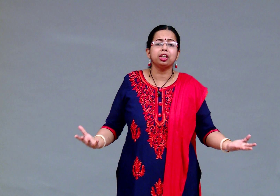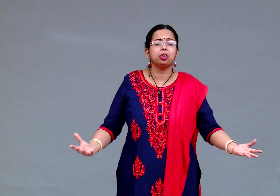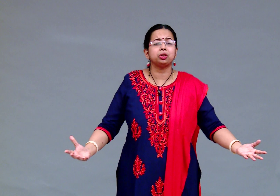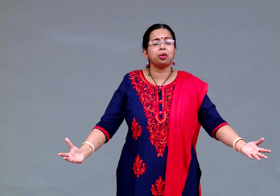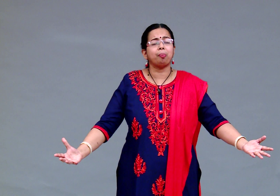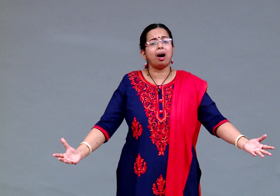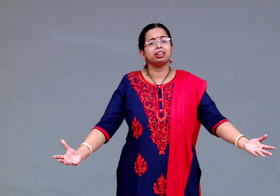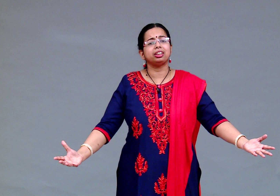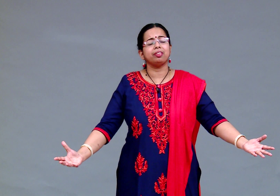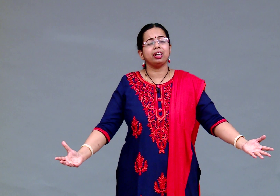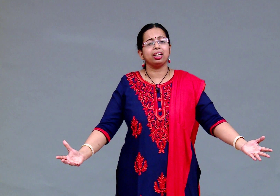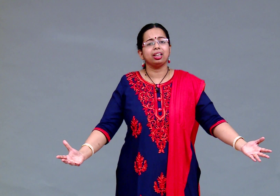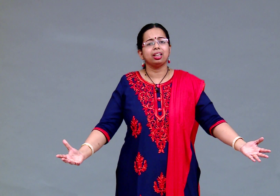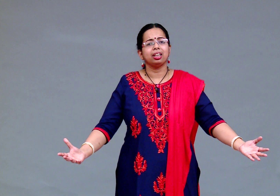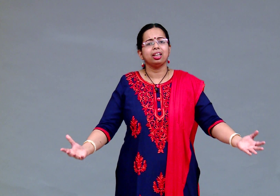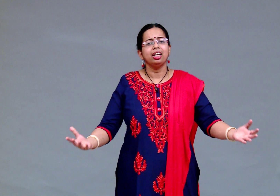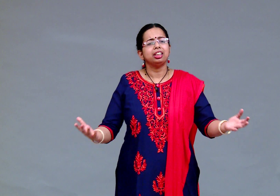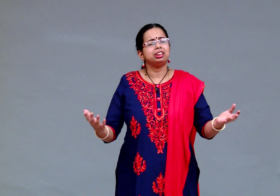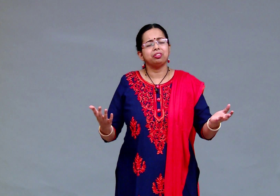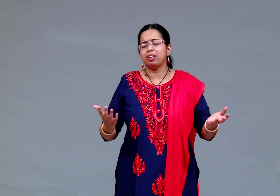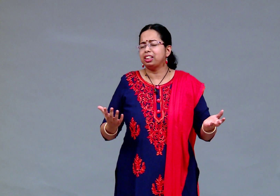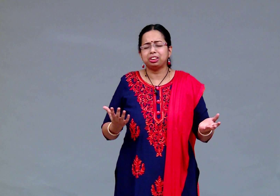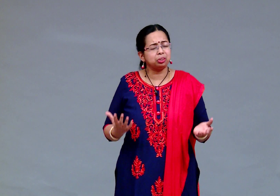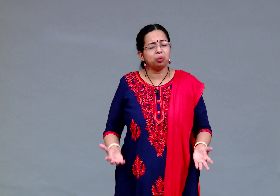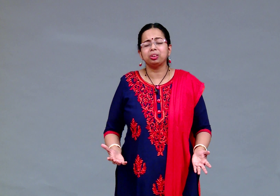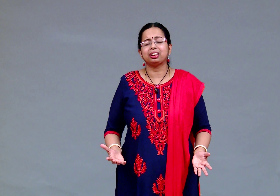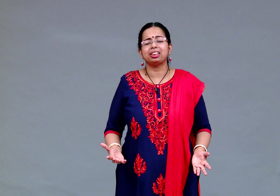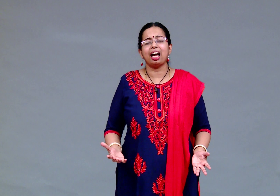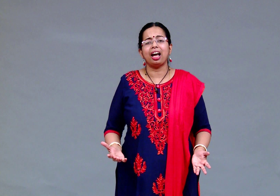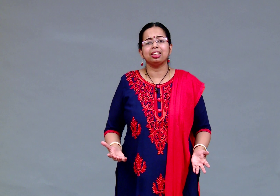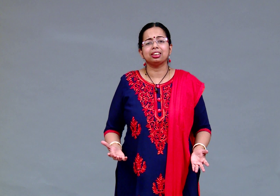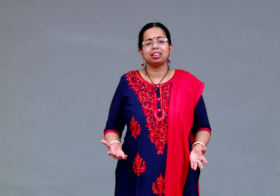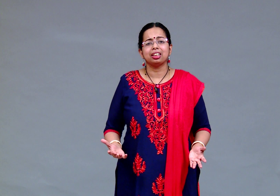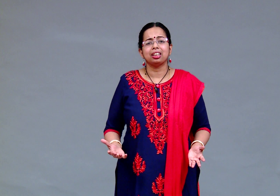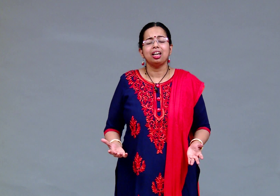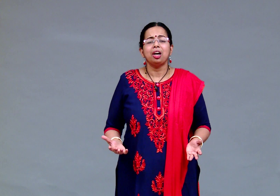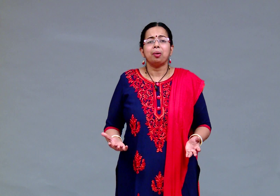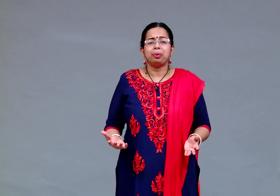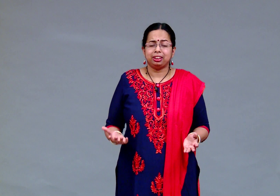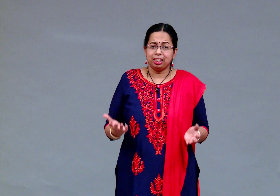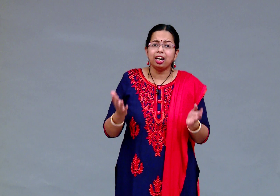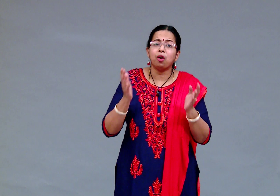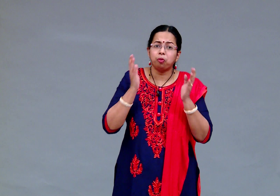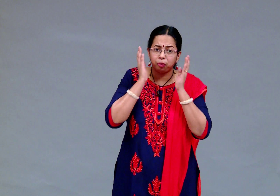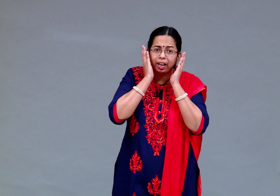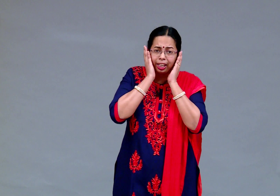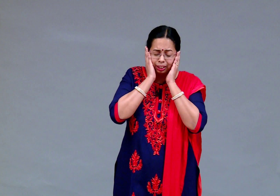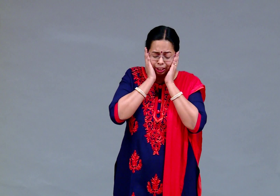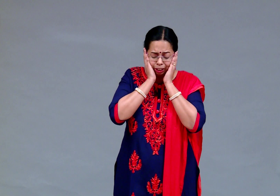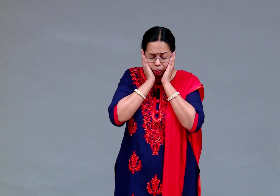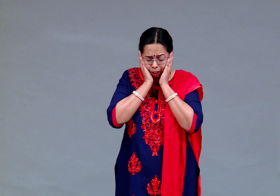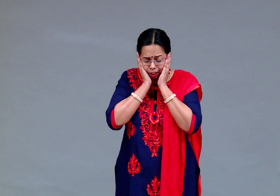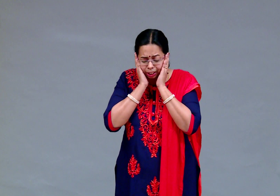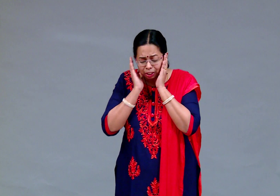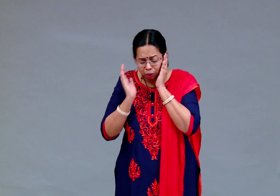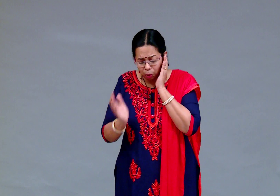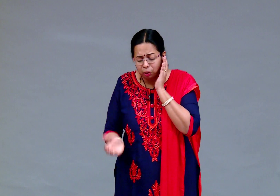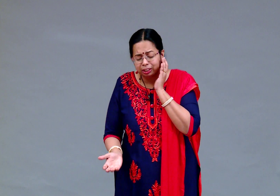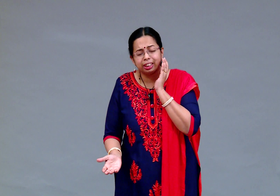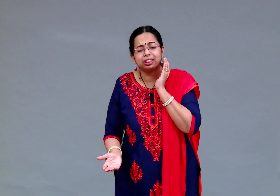also passed away she felt so sad pressing her face into the cold cheeks